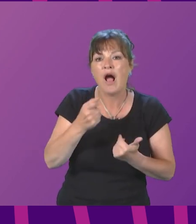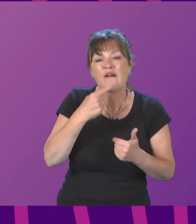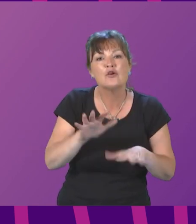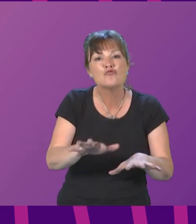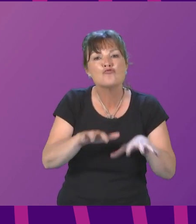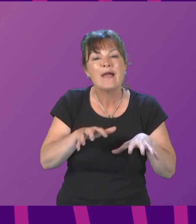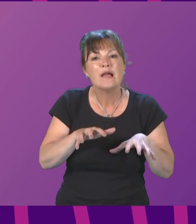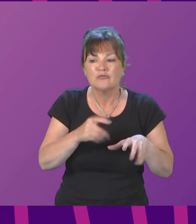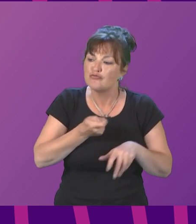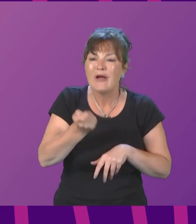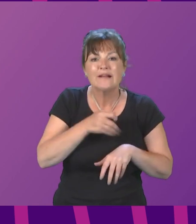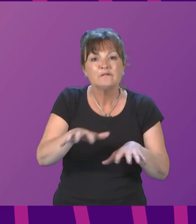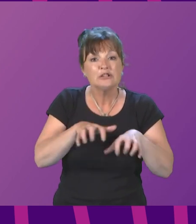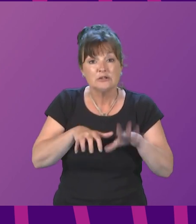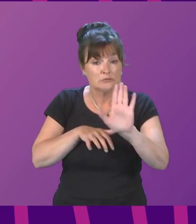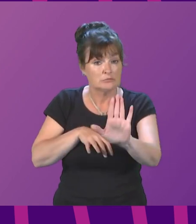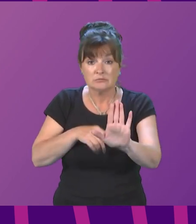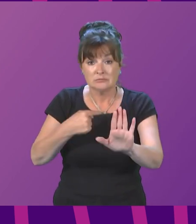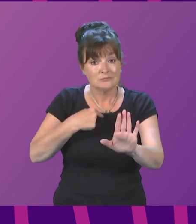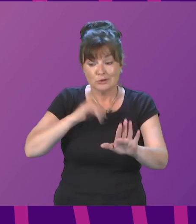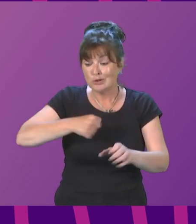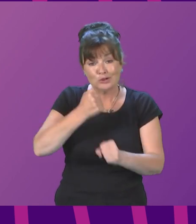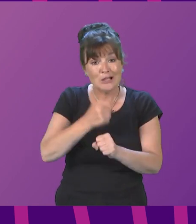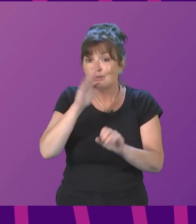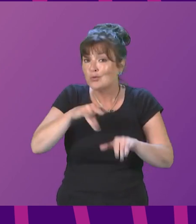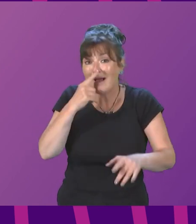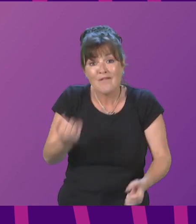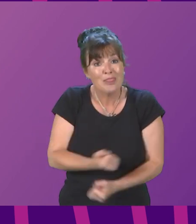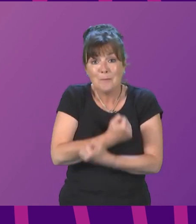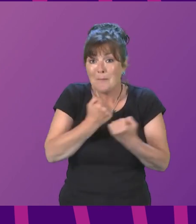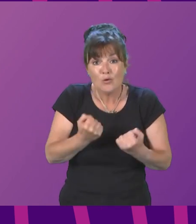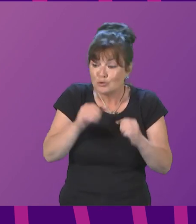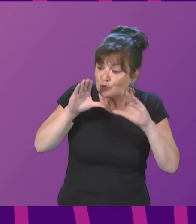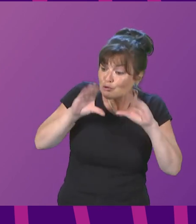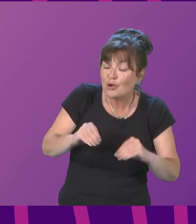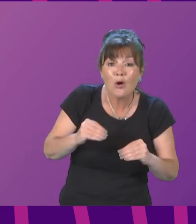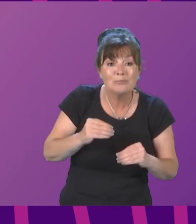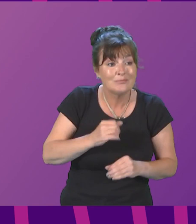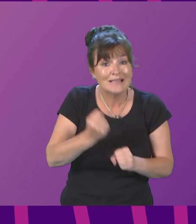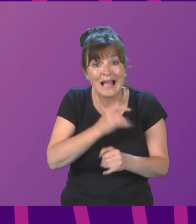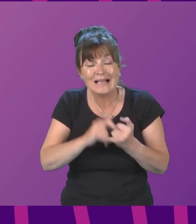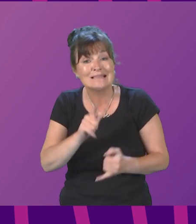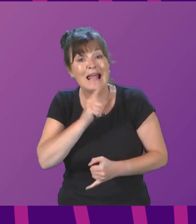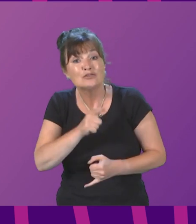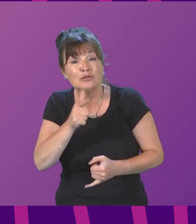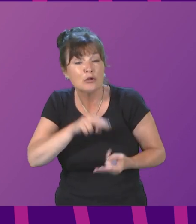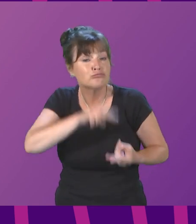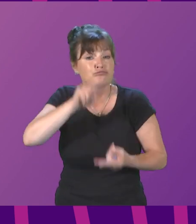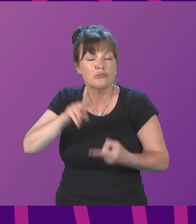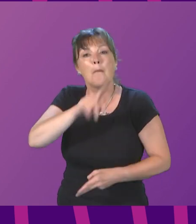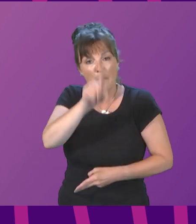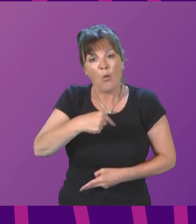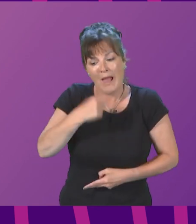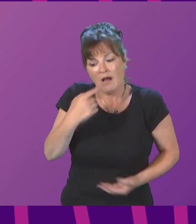does not have the power to stop your energy bill soaring, but we can and will take action to ensure that your rent does not